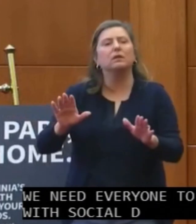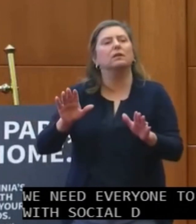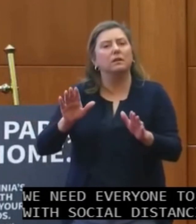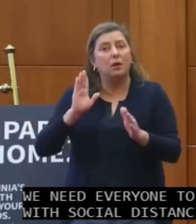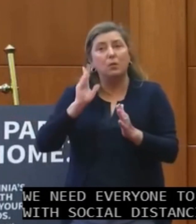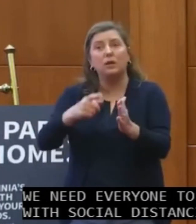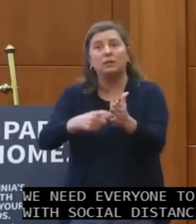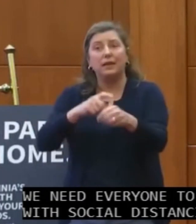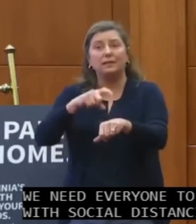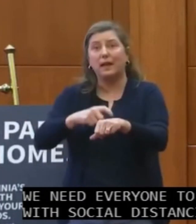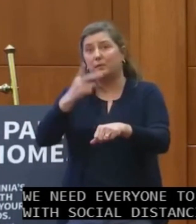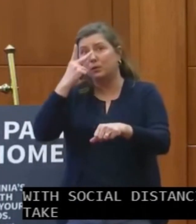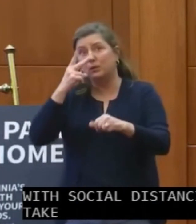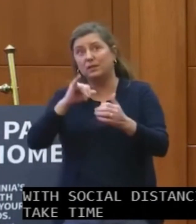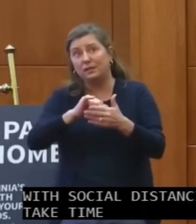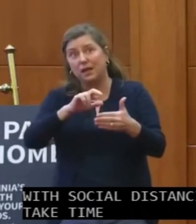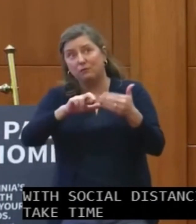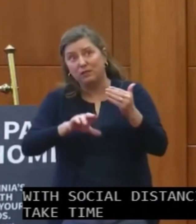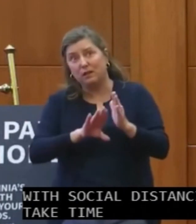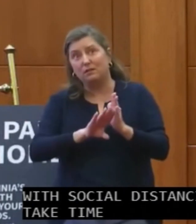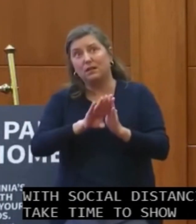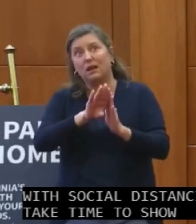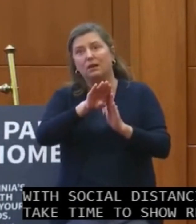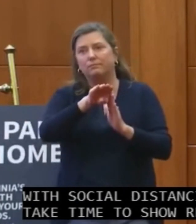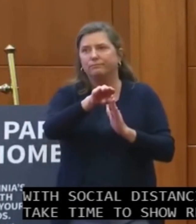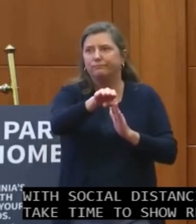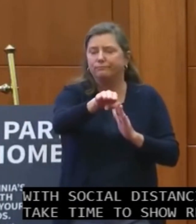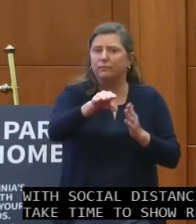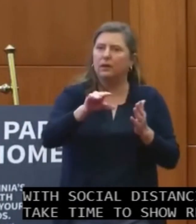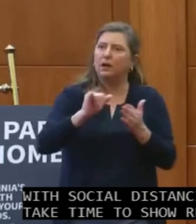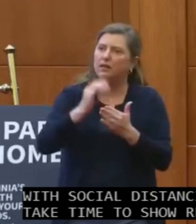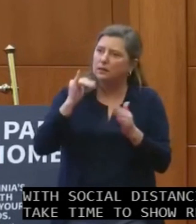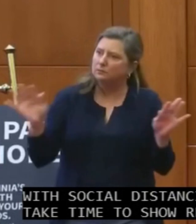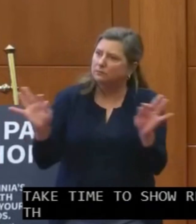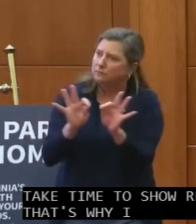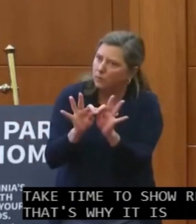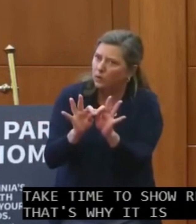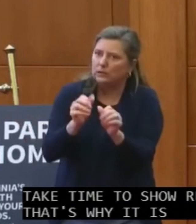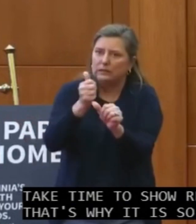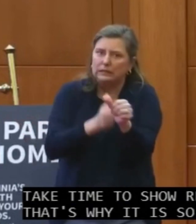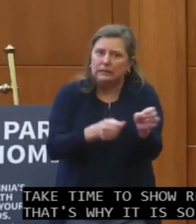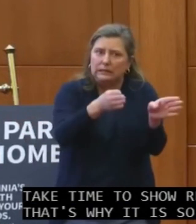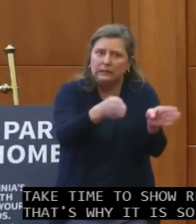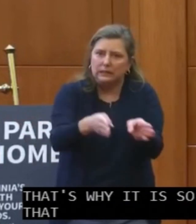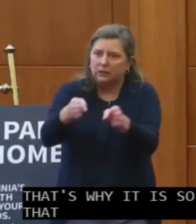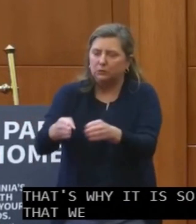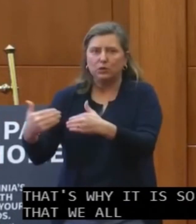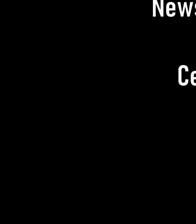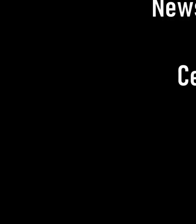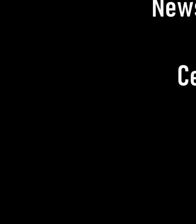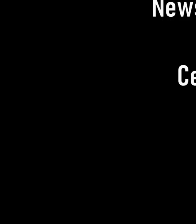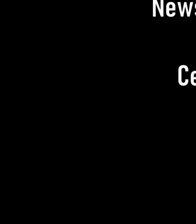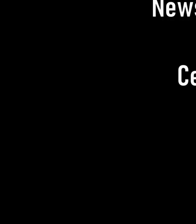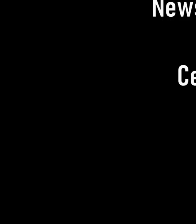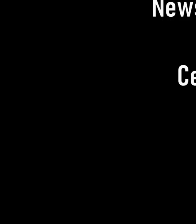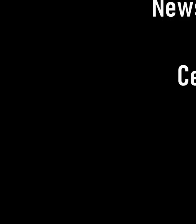show results. That's why it is so critical that we all do our part and stay at home.